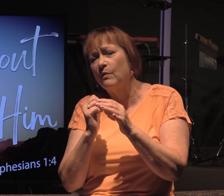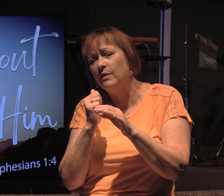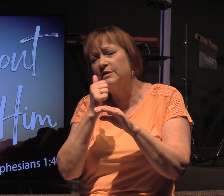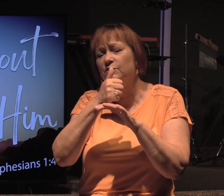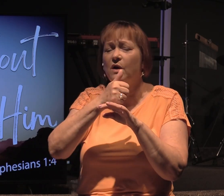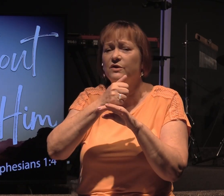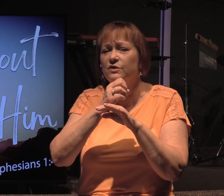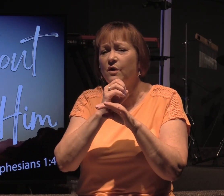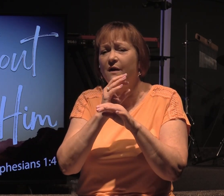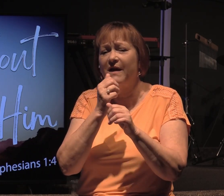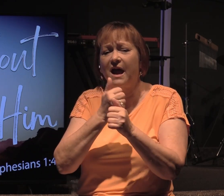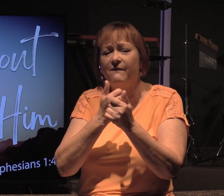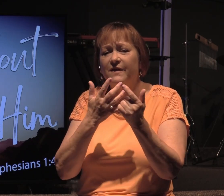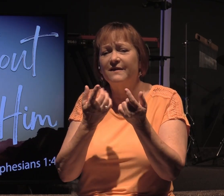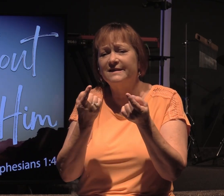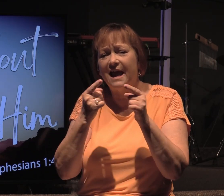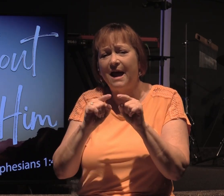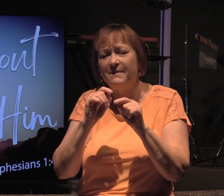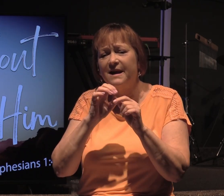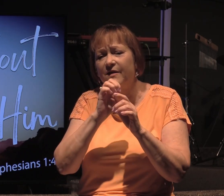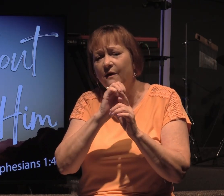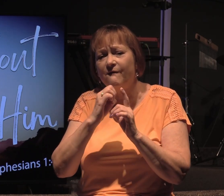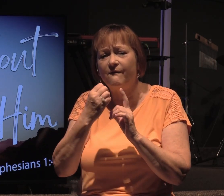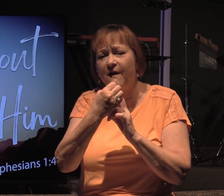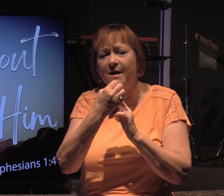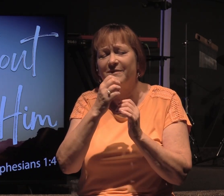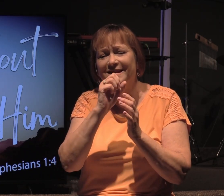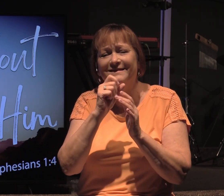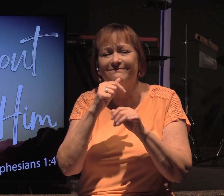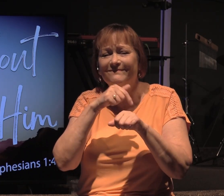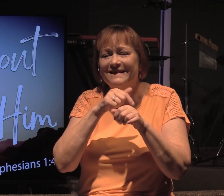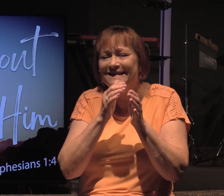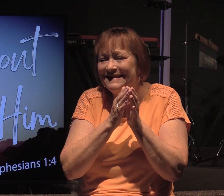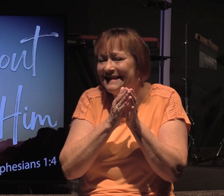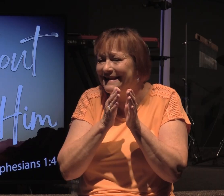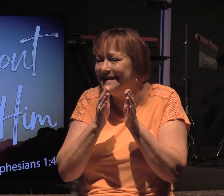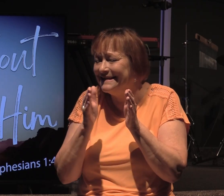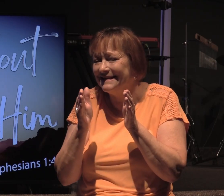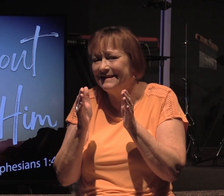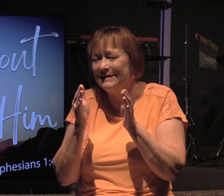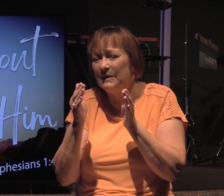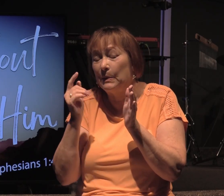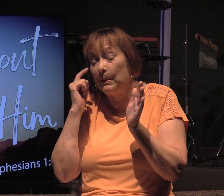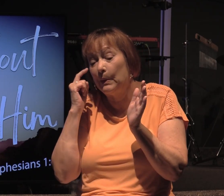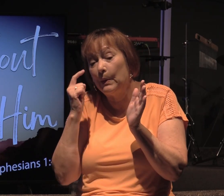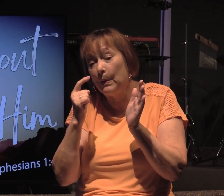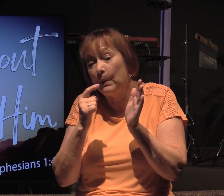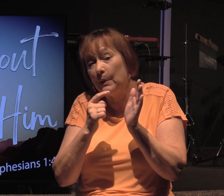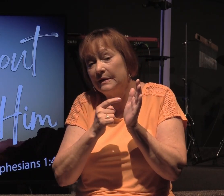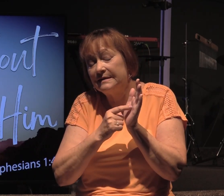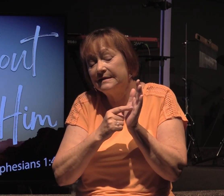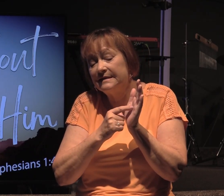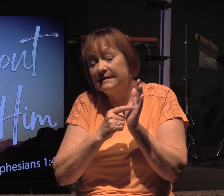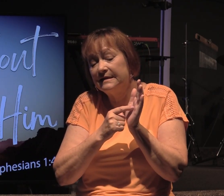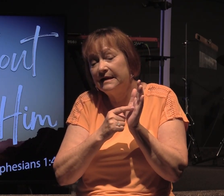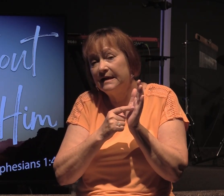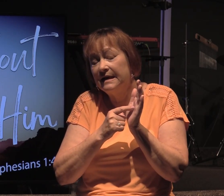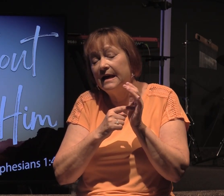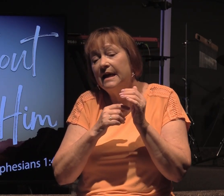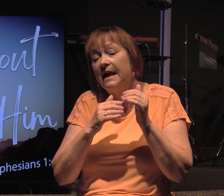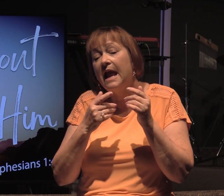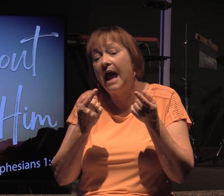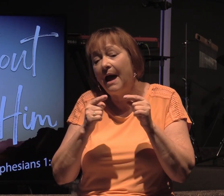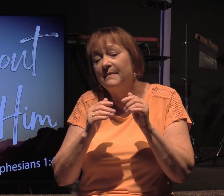of everything that's going on in their environment, the seasons. They notice the name. It just keeps happening